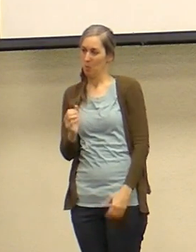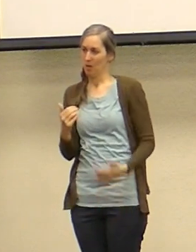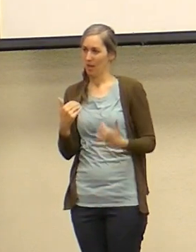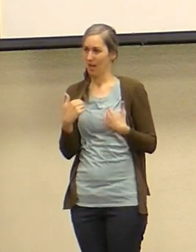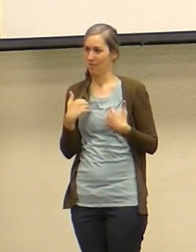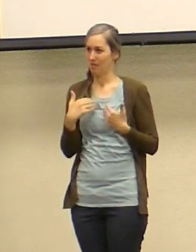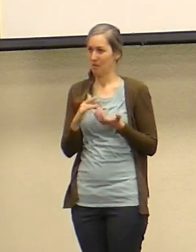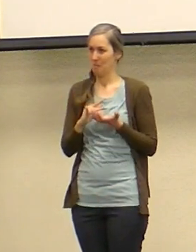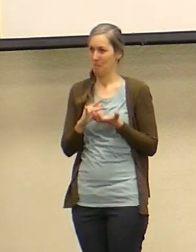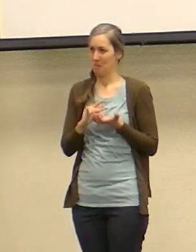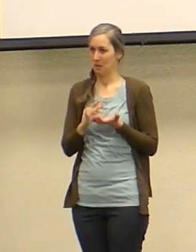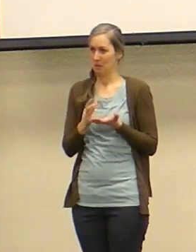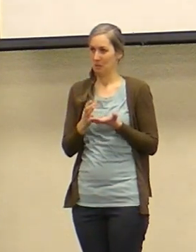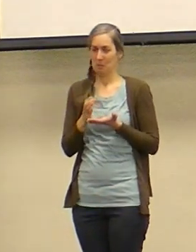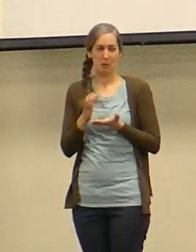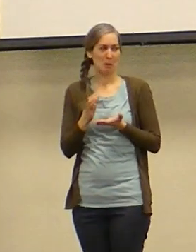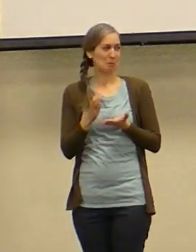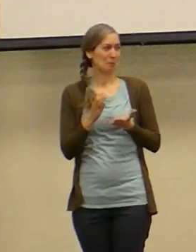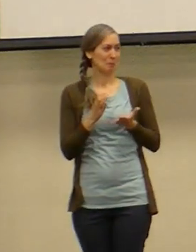I shouldn't have what to eat